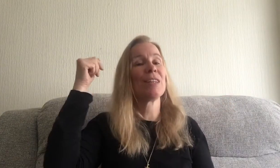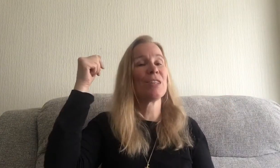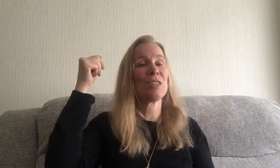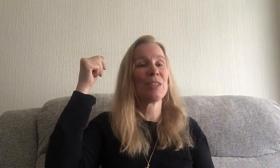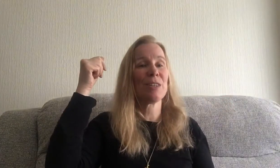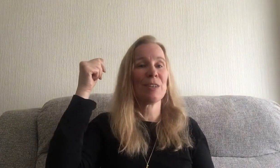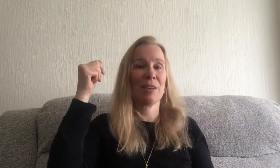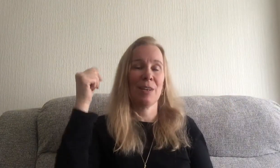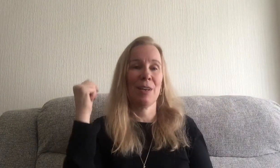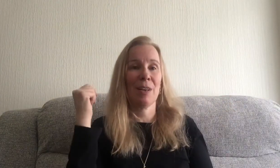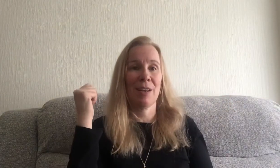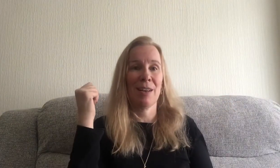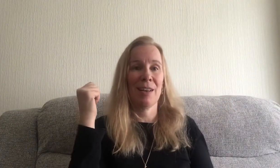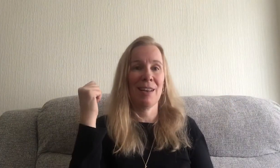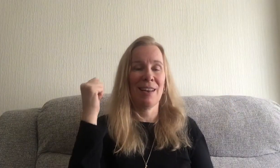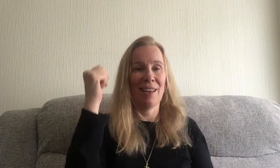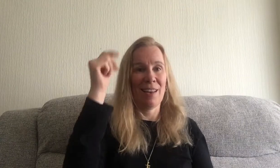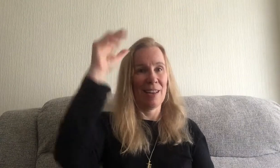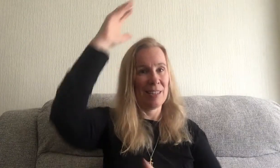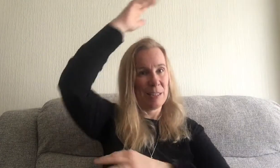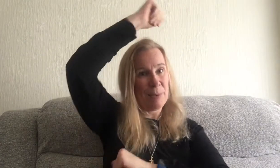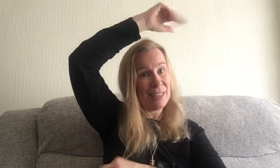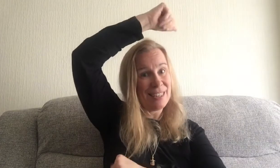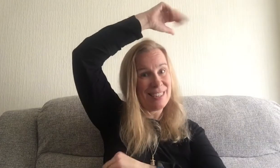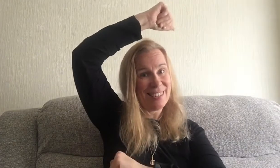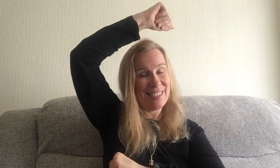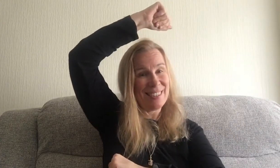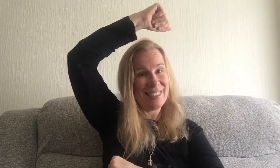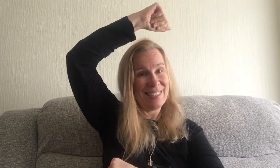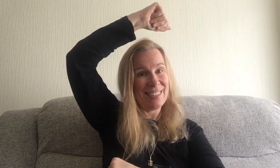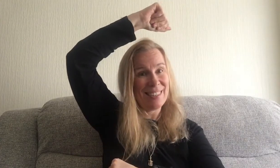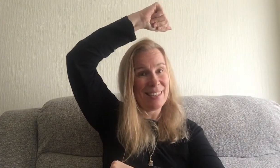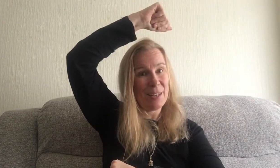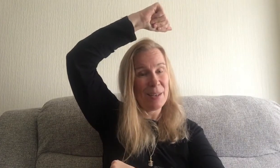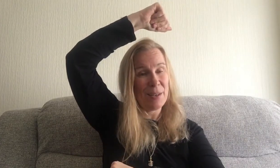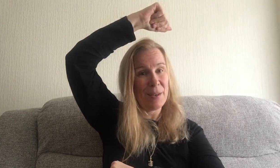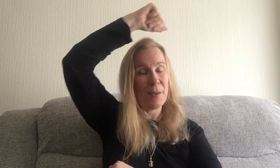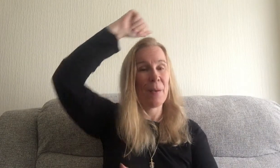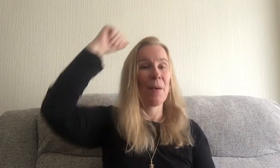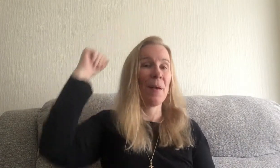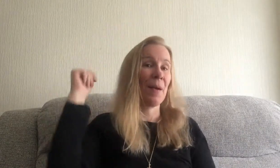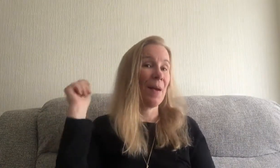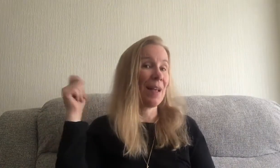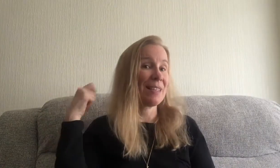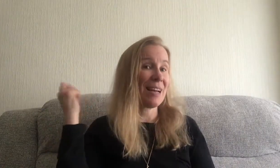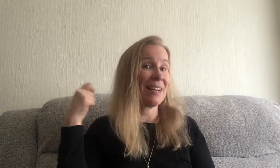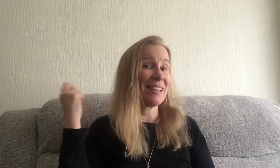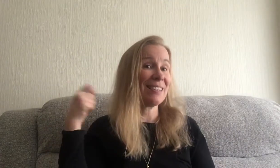Spanish Spanish Spanish Italian